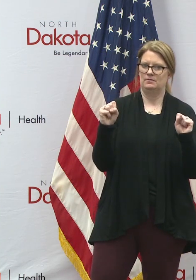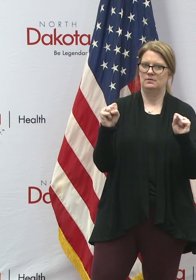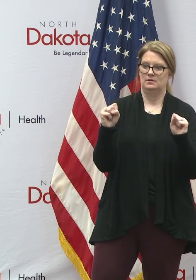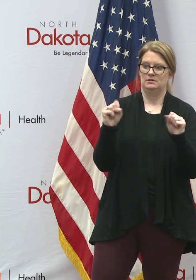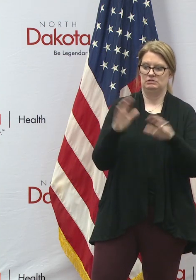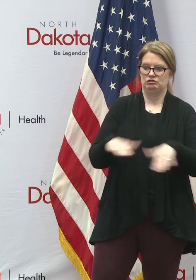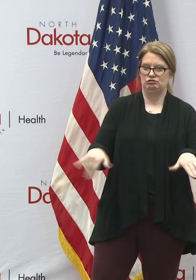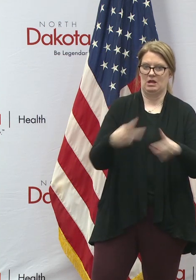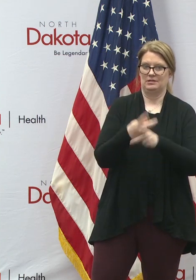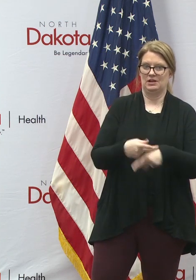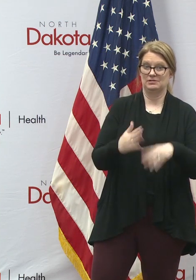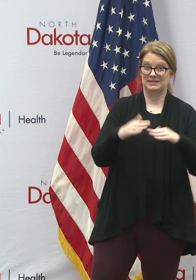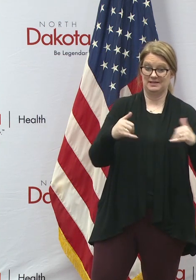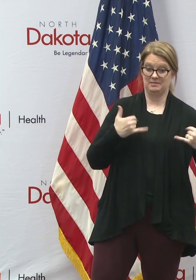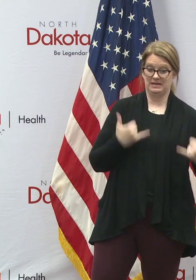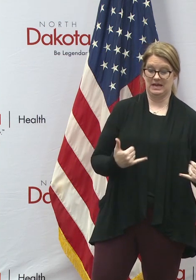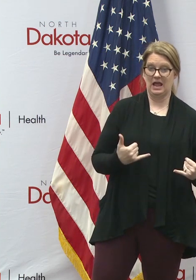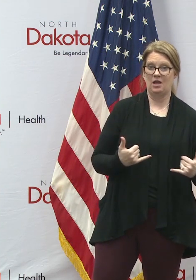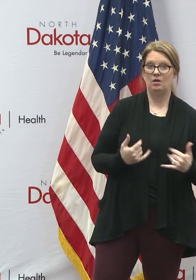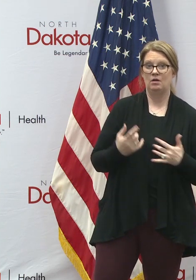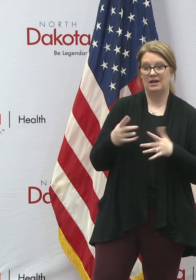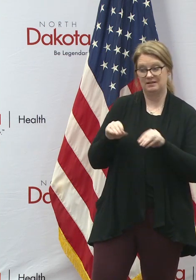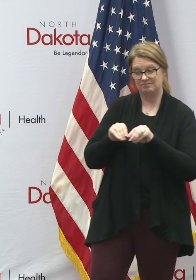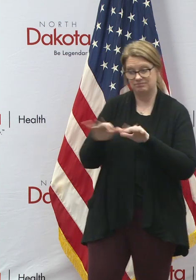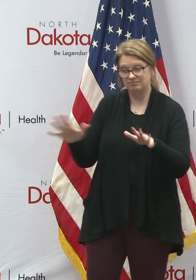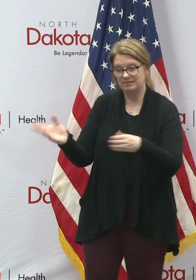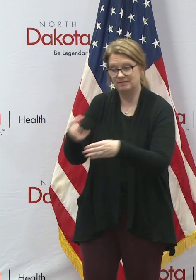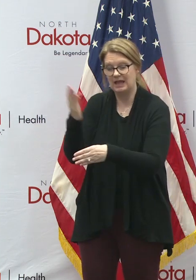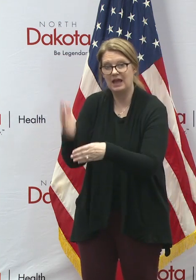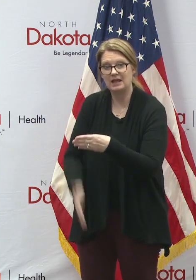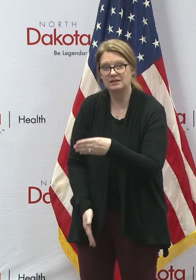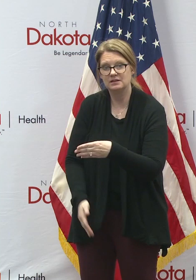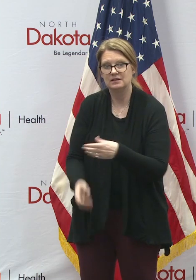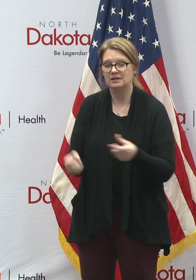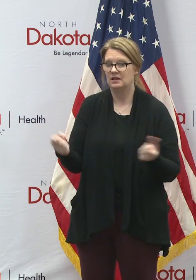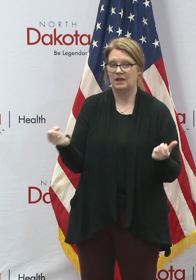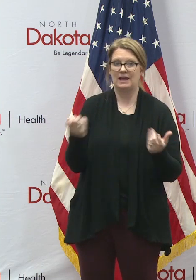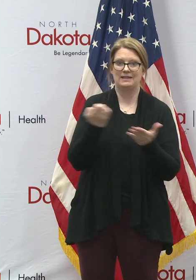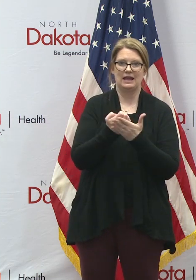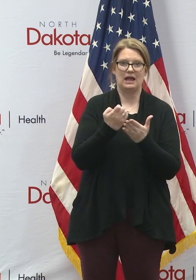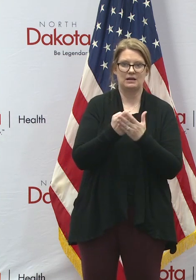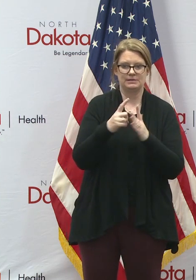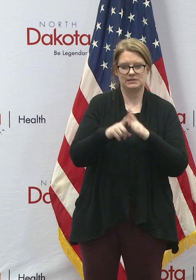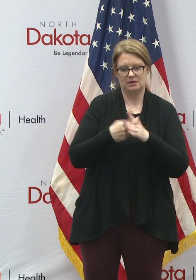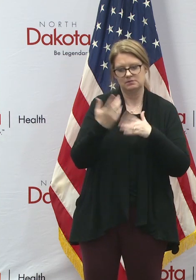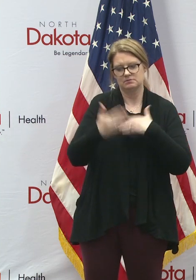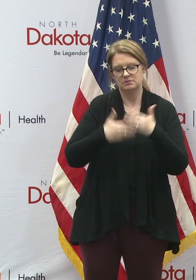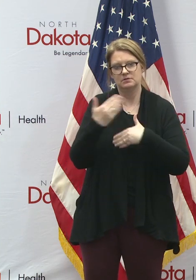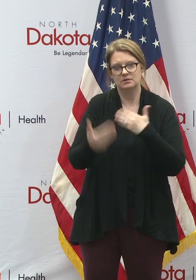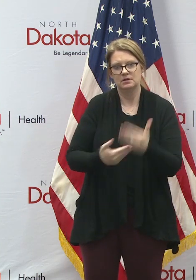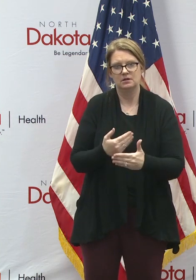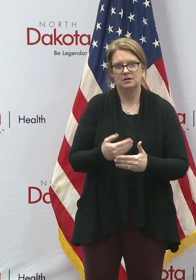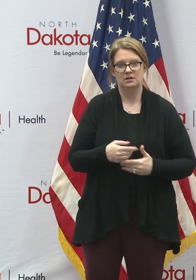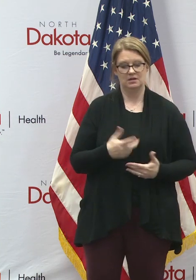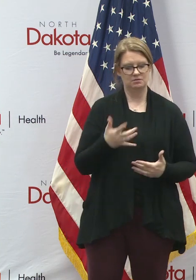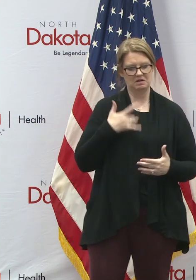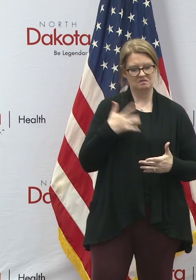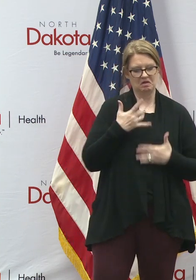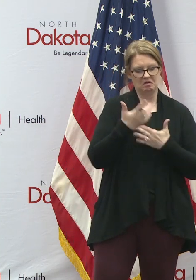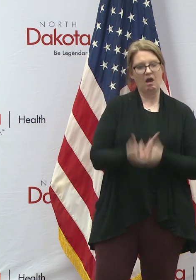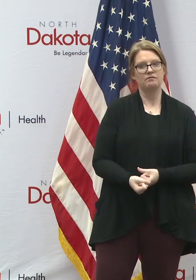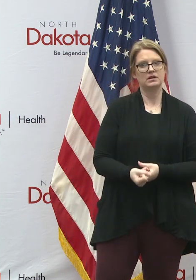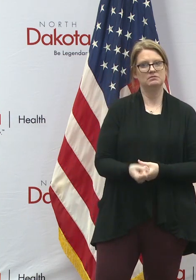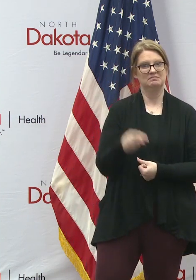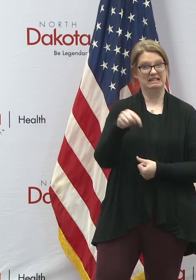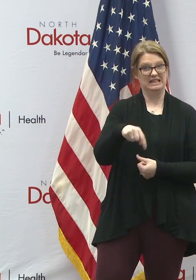system now and when this pandemic ends and our economy gets back on track and we're confident that this plan can help us